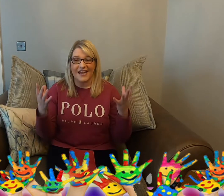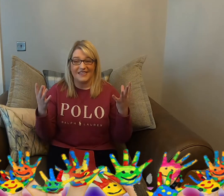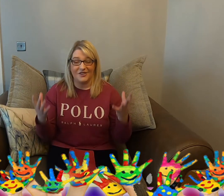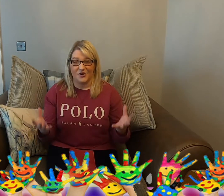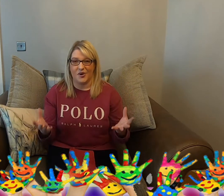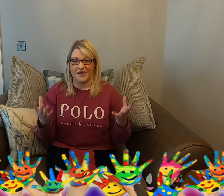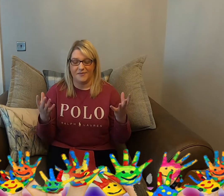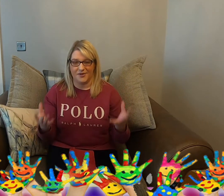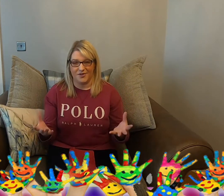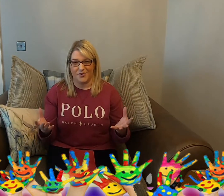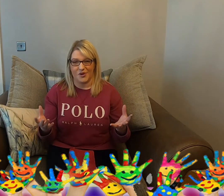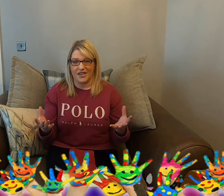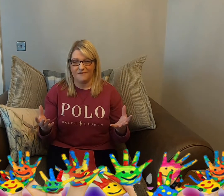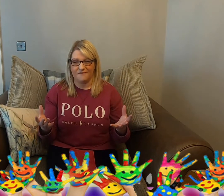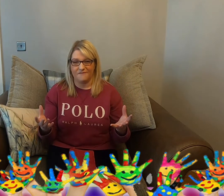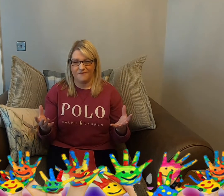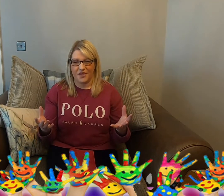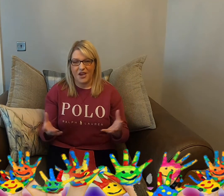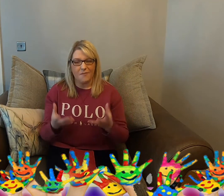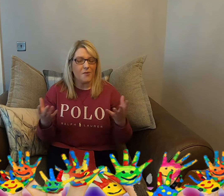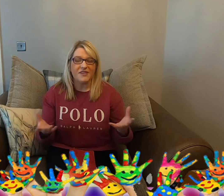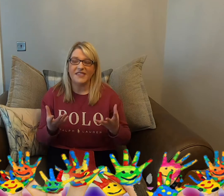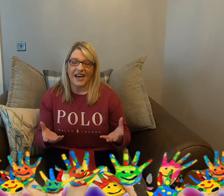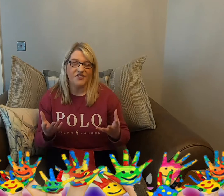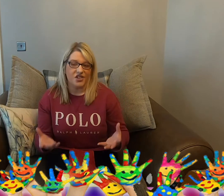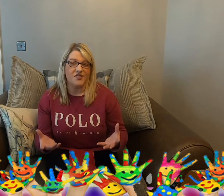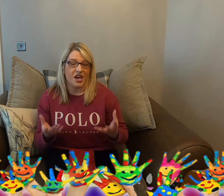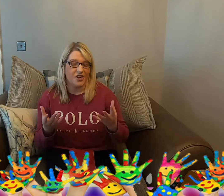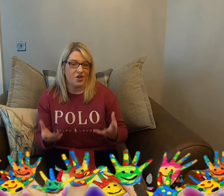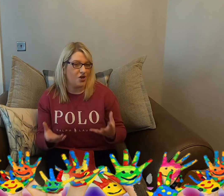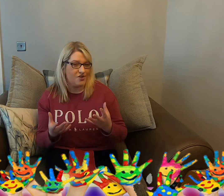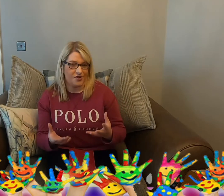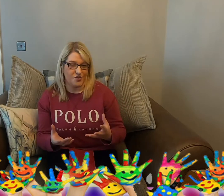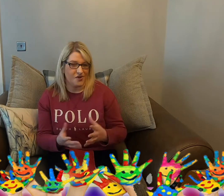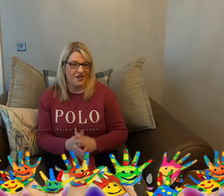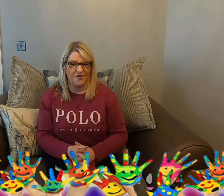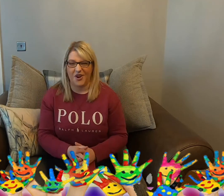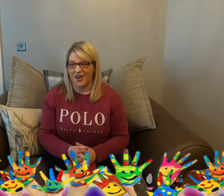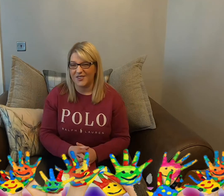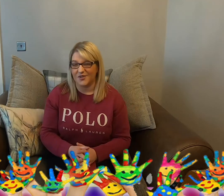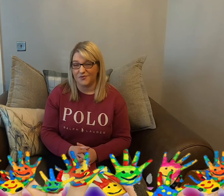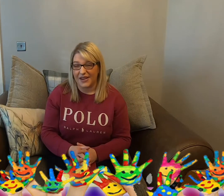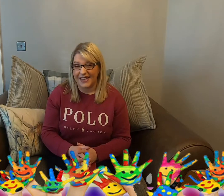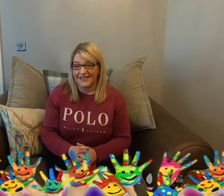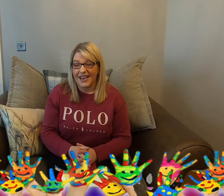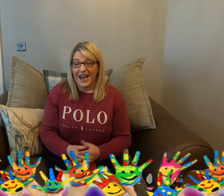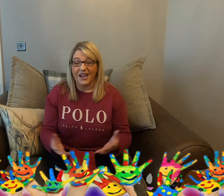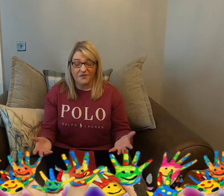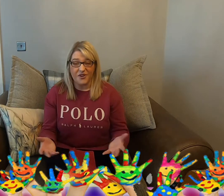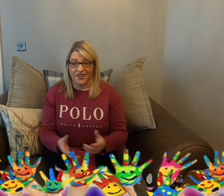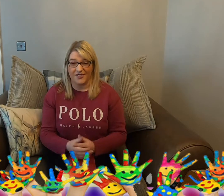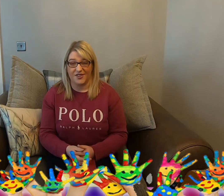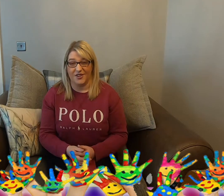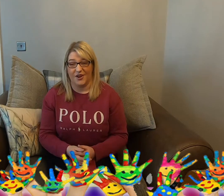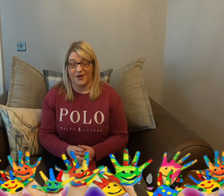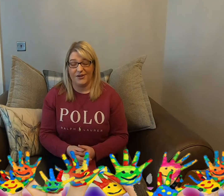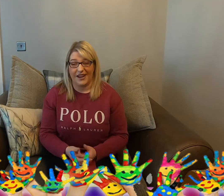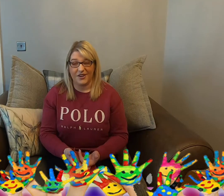an incredible story. But was that just a good story for us to read and for us to learn at